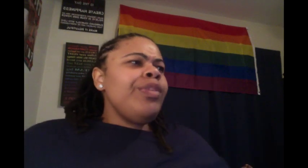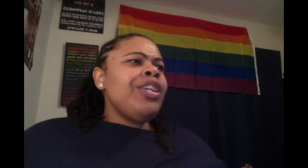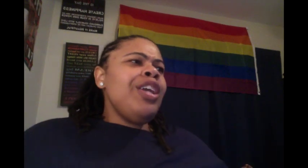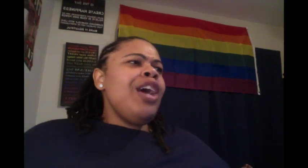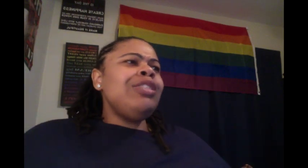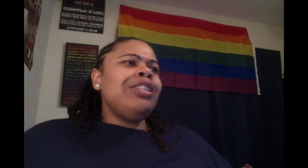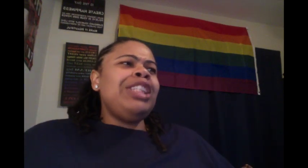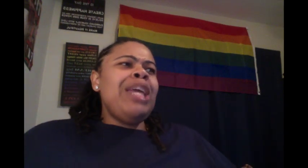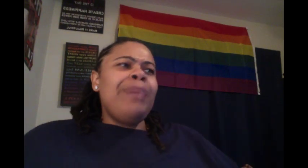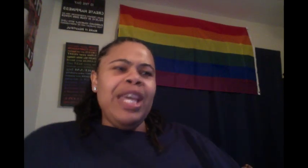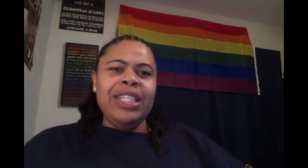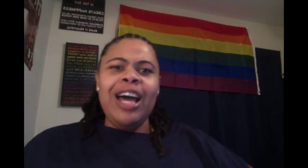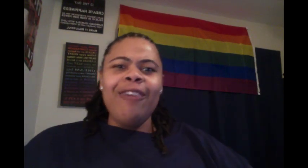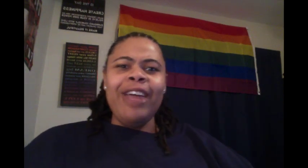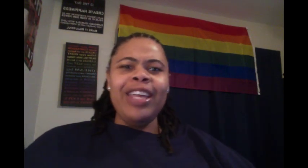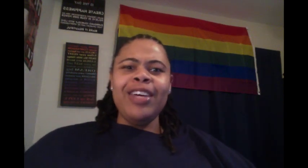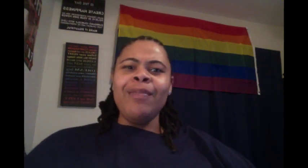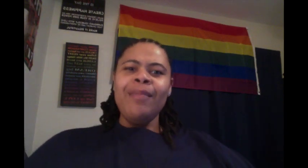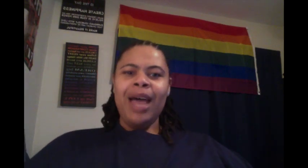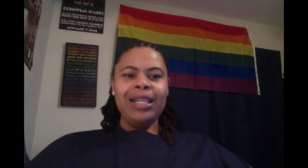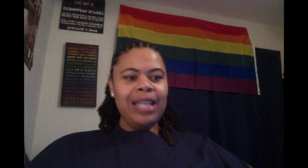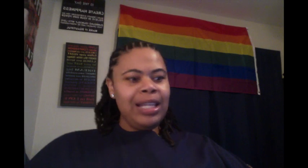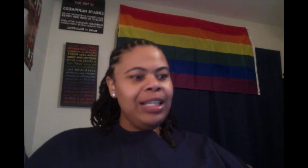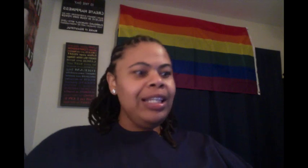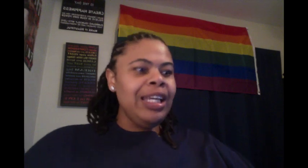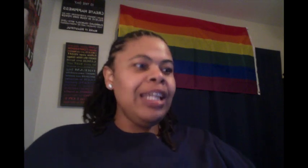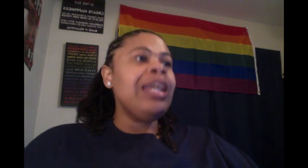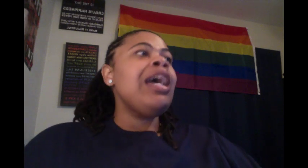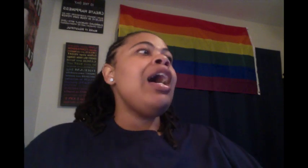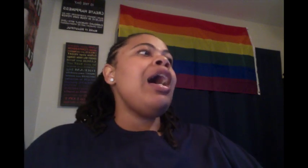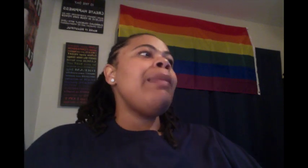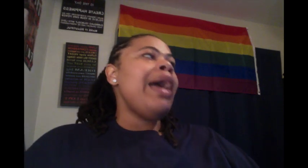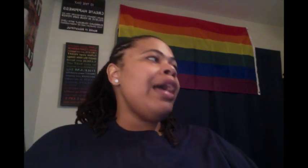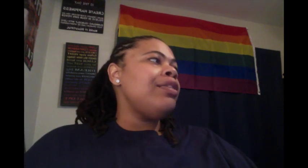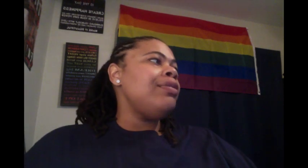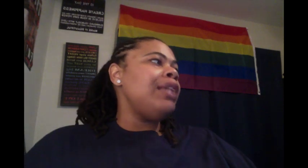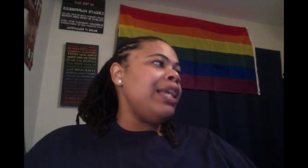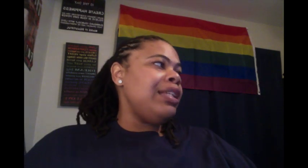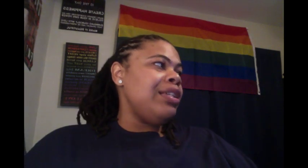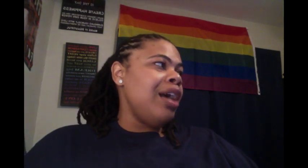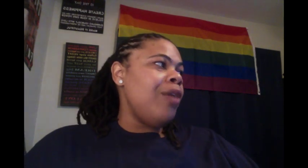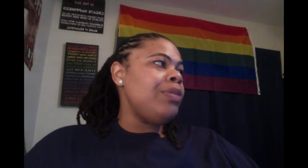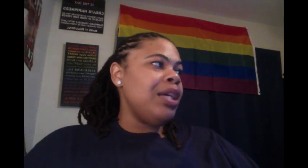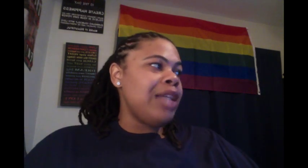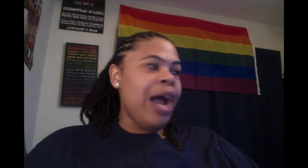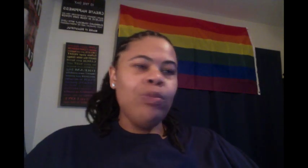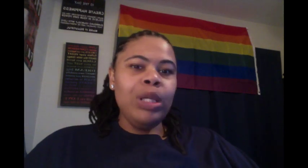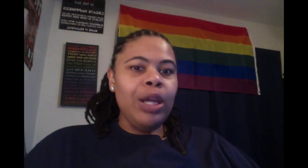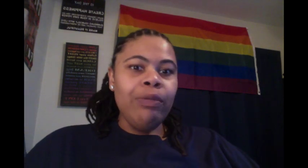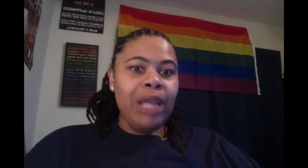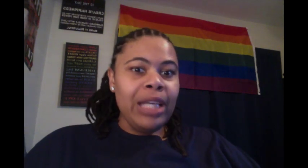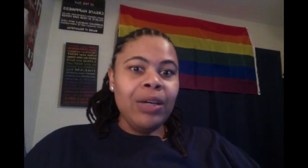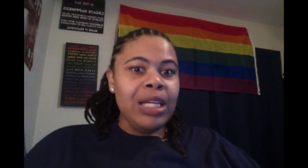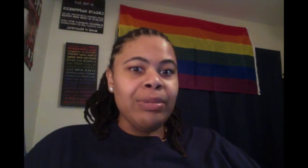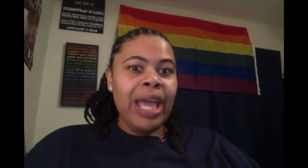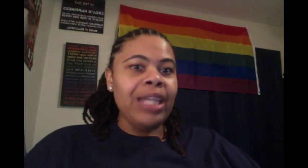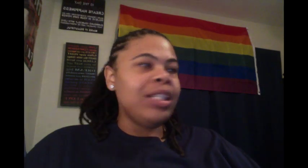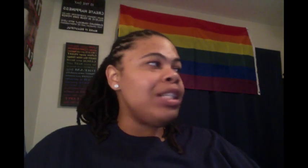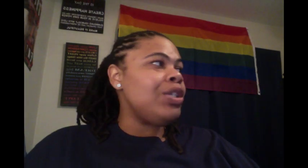you know, so she pissed off at him. I said, Lily, I'm going ask you to let this go because I really don't feel like your husband got anything to do